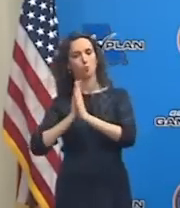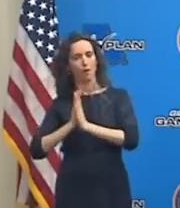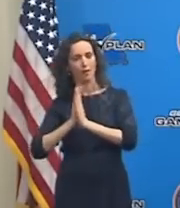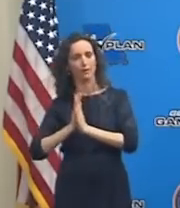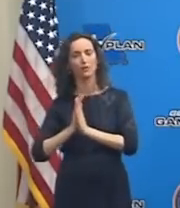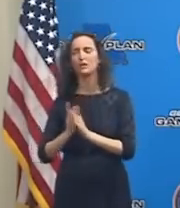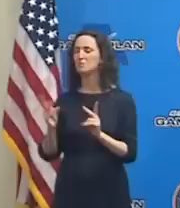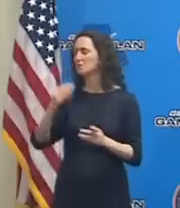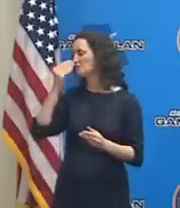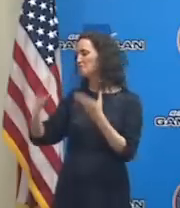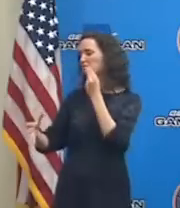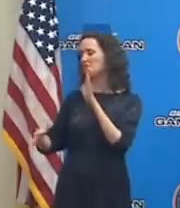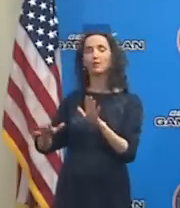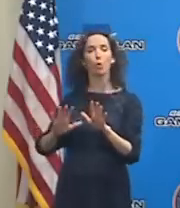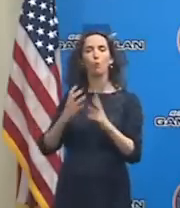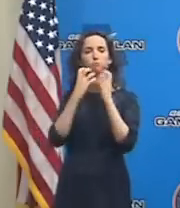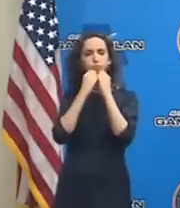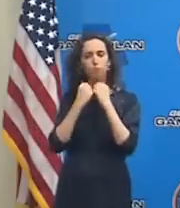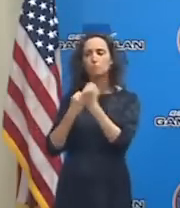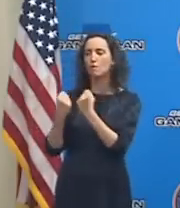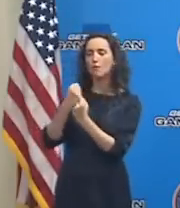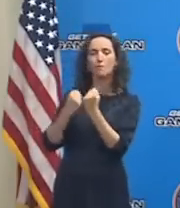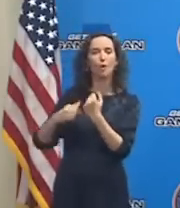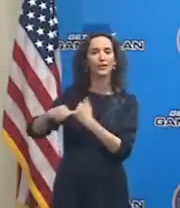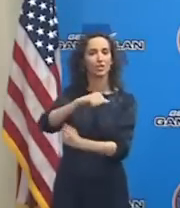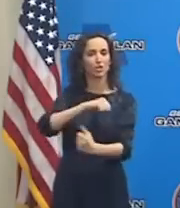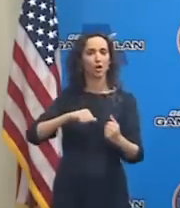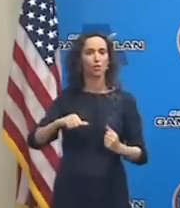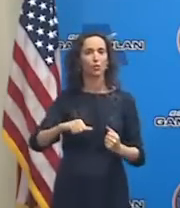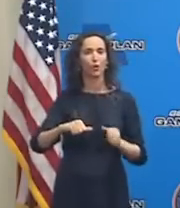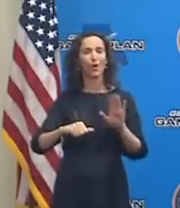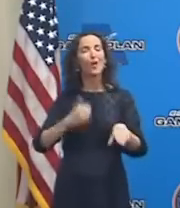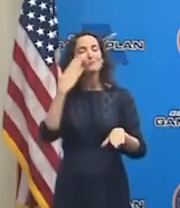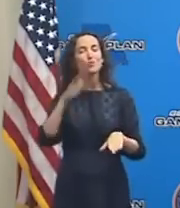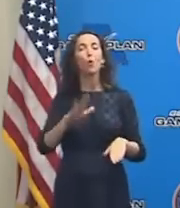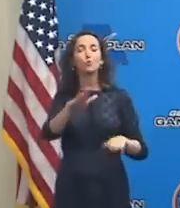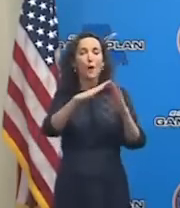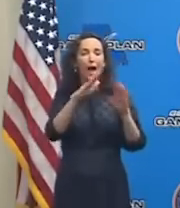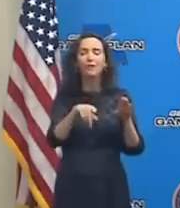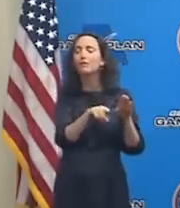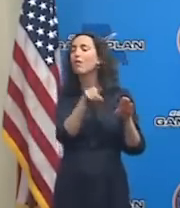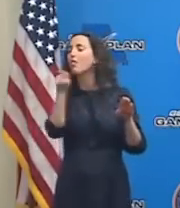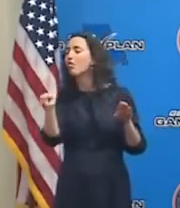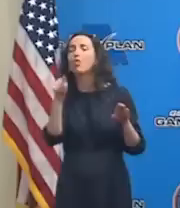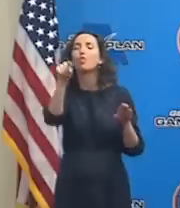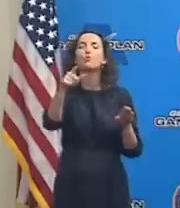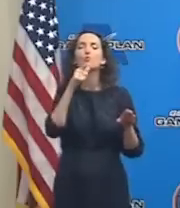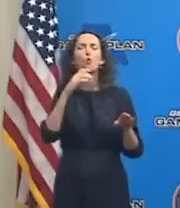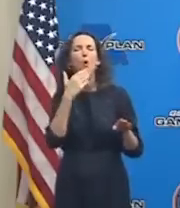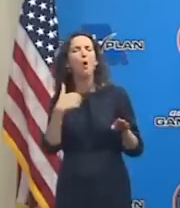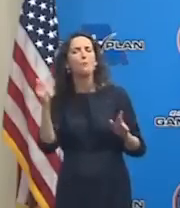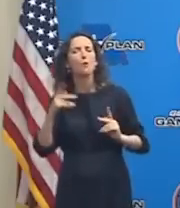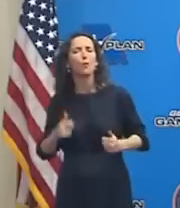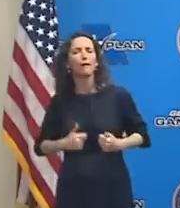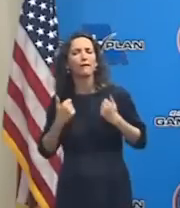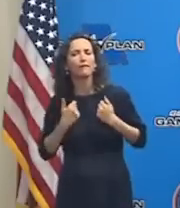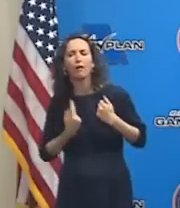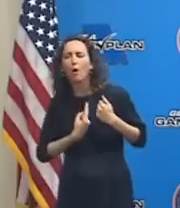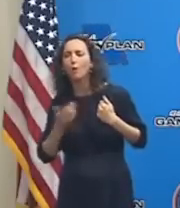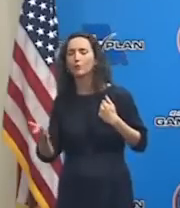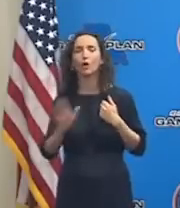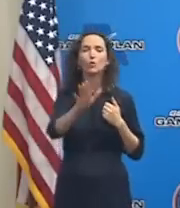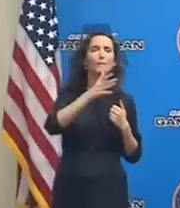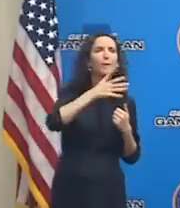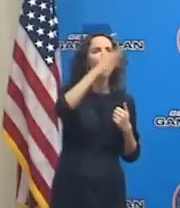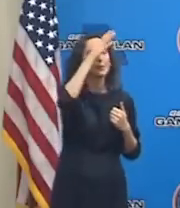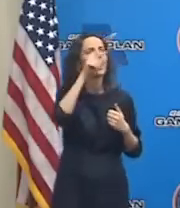good neighbors to one another. So check on that elderly couple next door or across the street. Call your mom